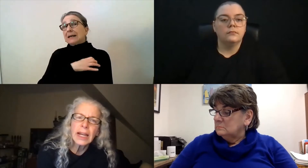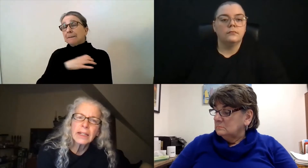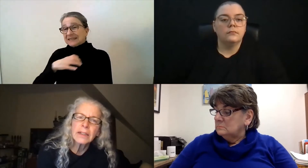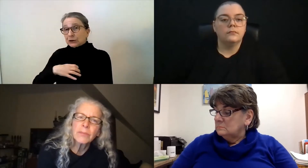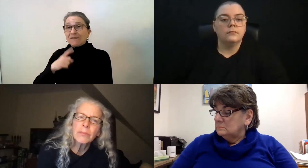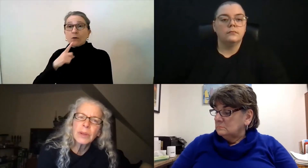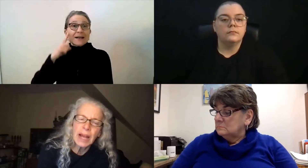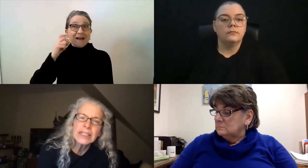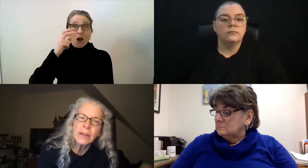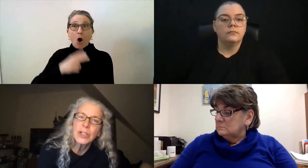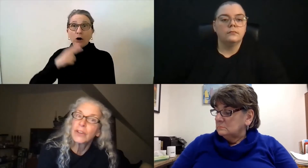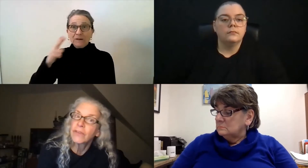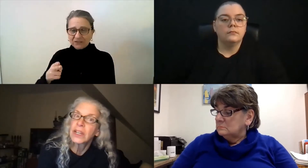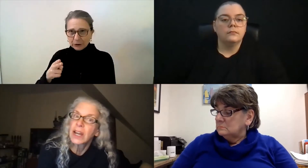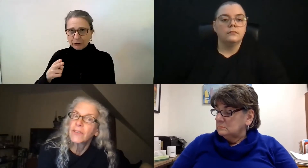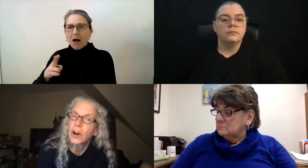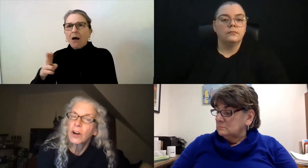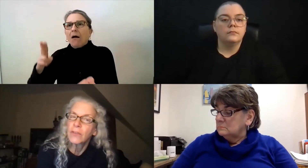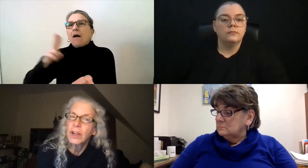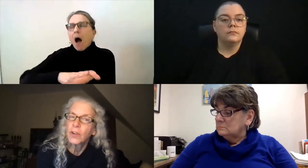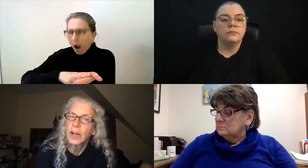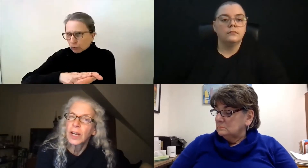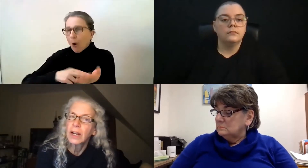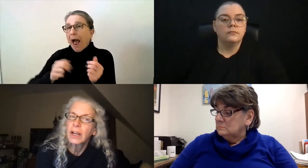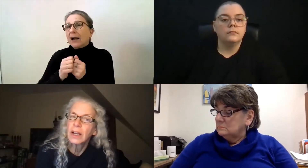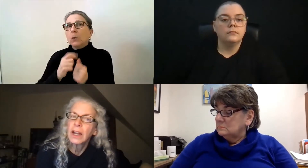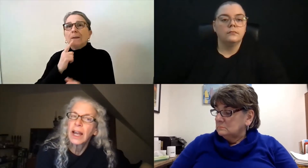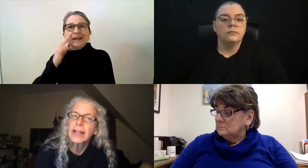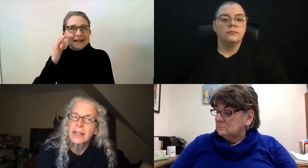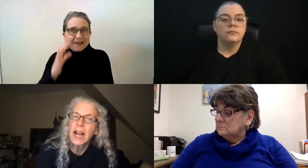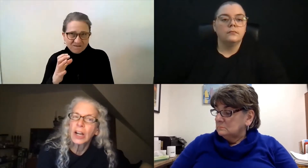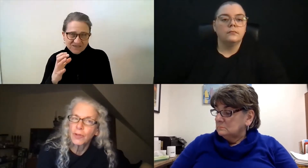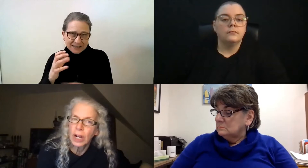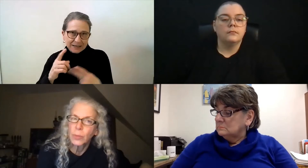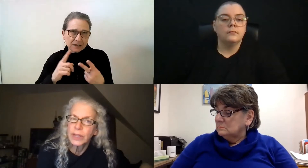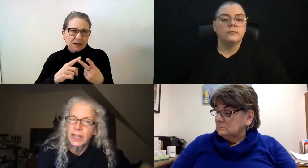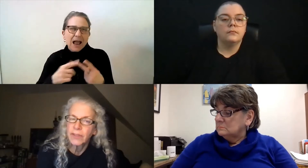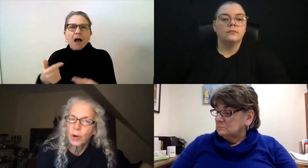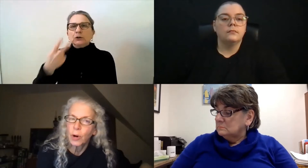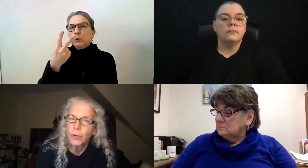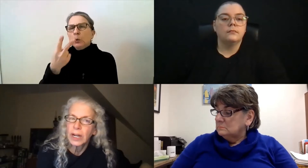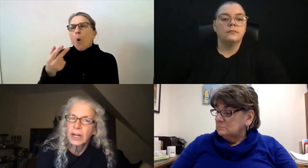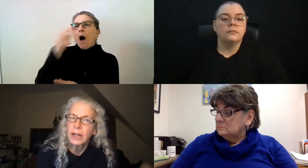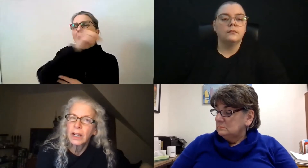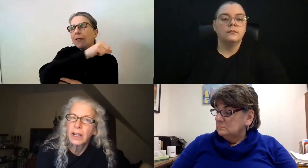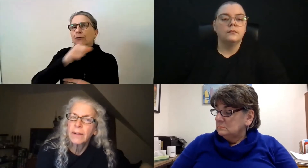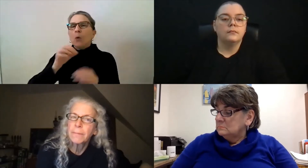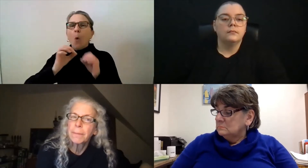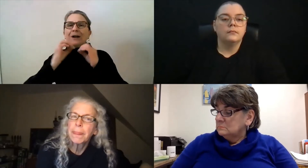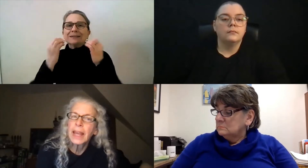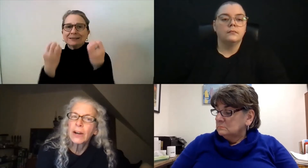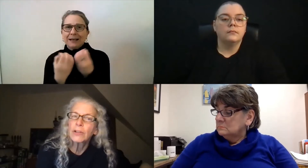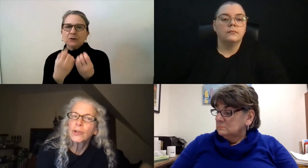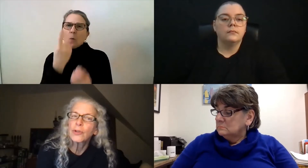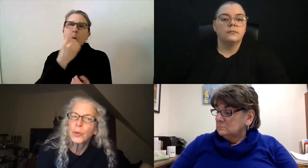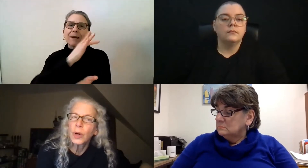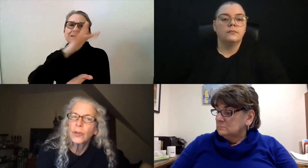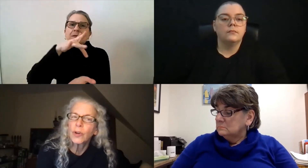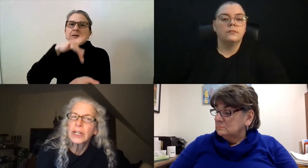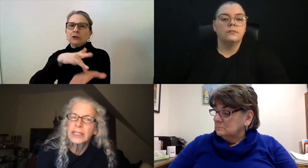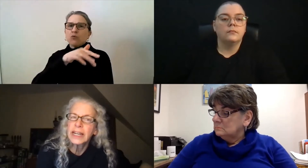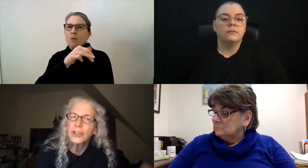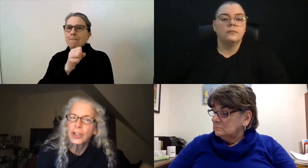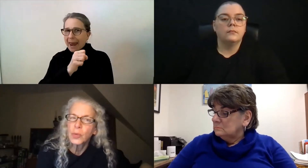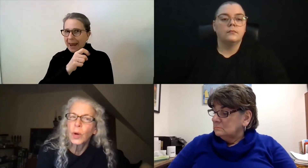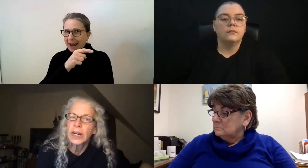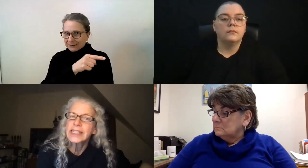And the mass commission for the deaf and hard of hearing has a contract with deaf incorporated. And also two other